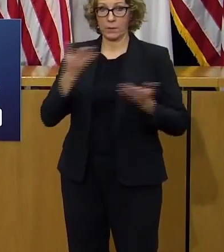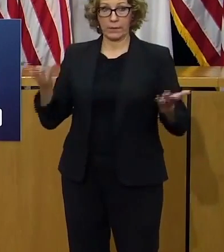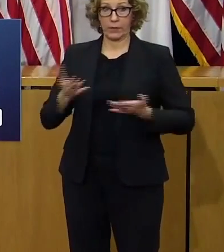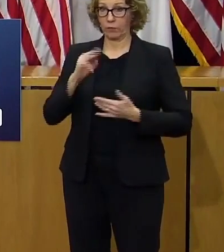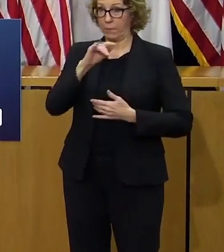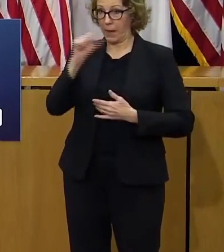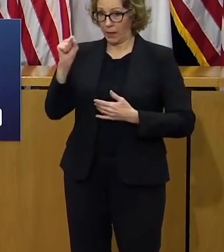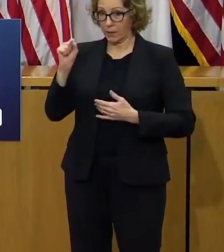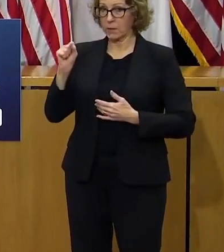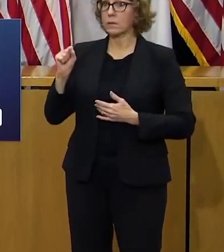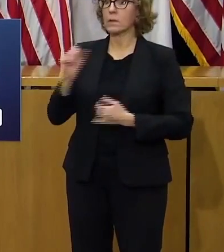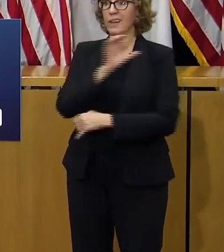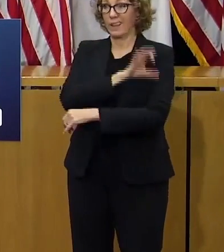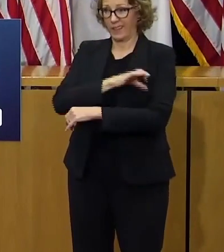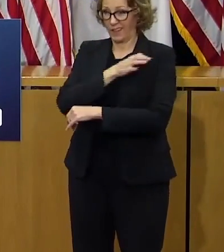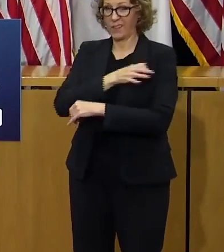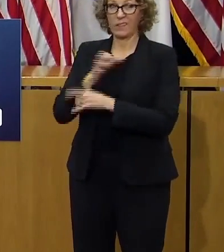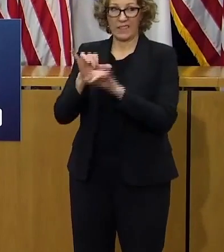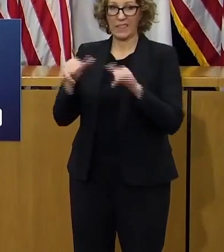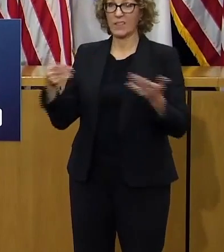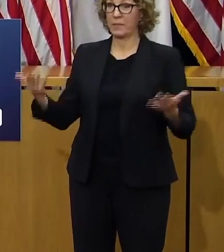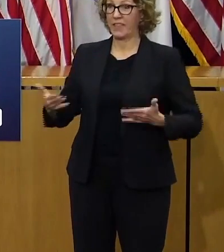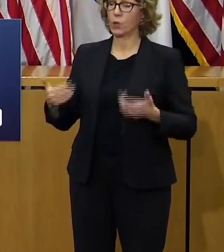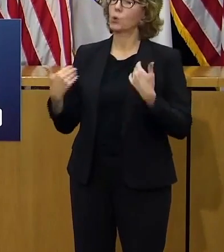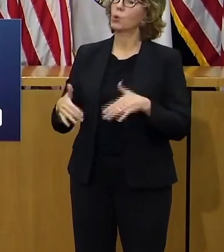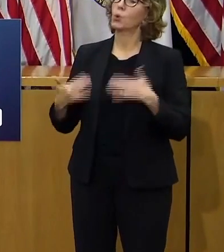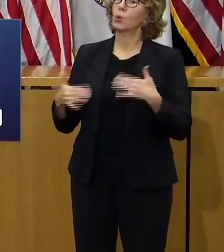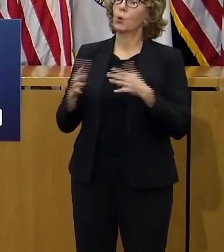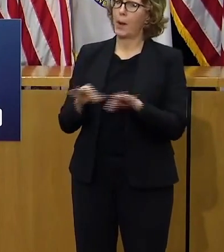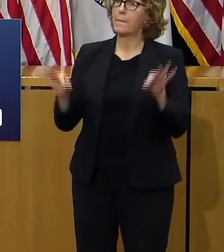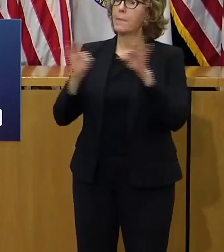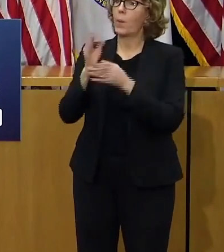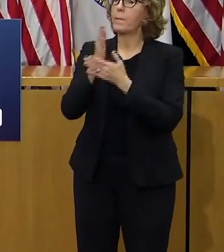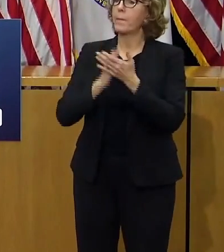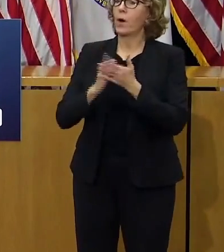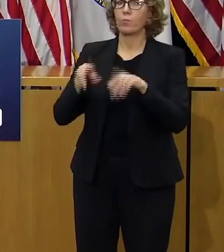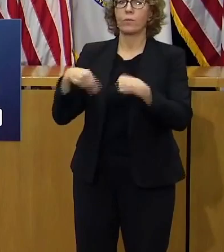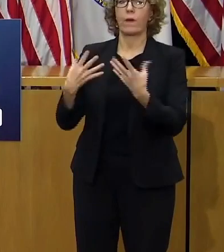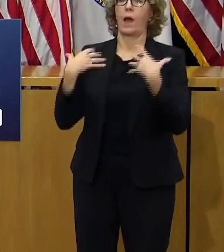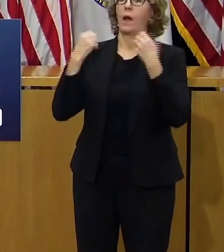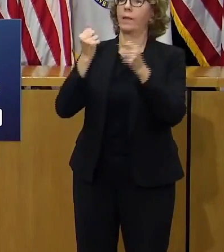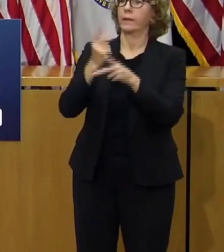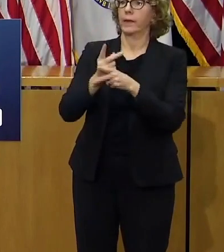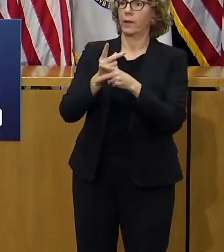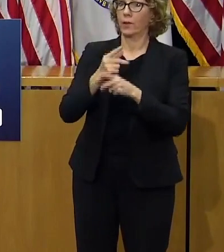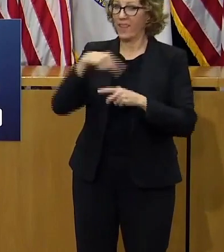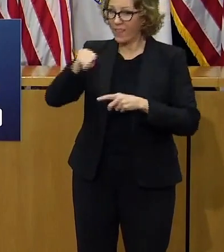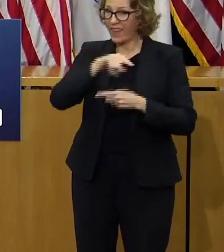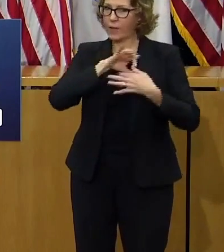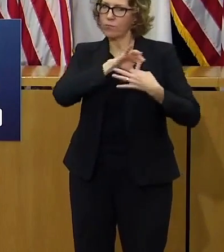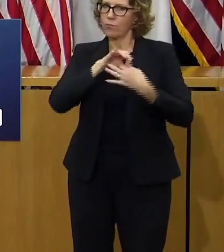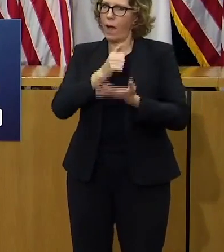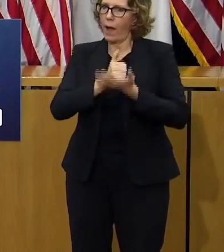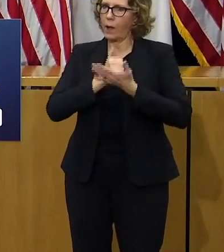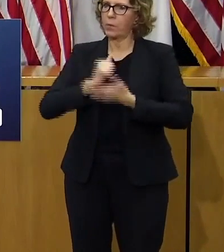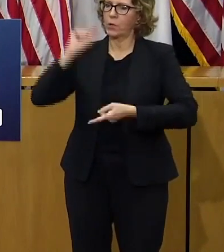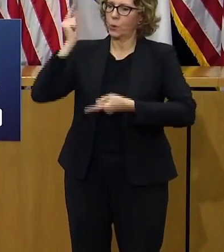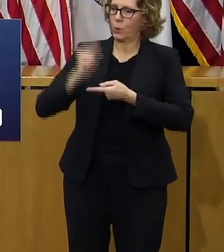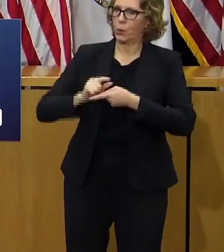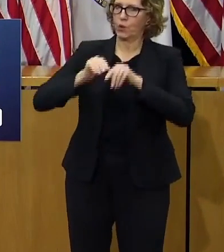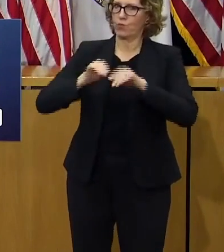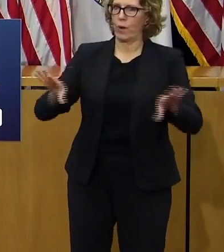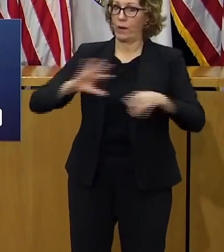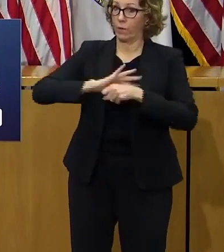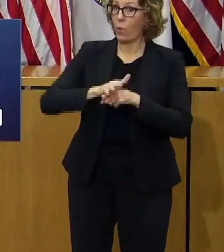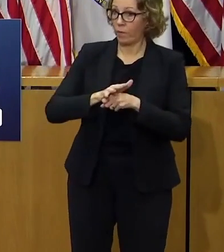are critical parts of our strong health care system in massachusetts and key partners in stopping the spread the recent increased